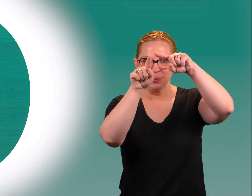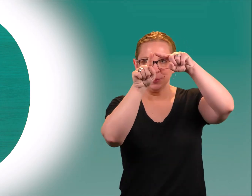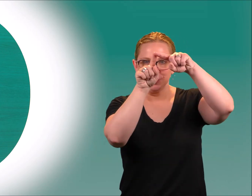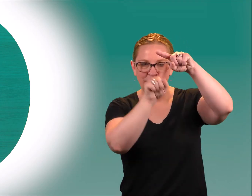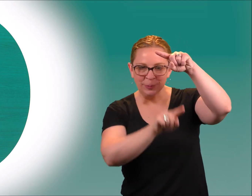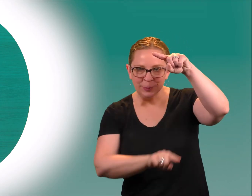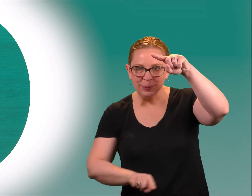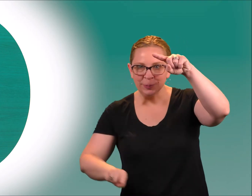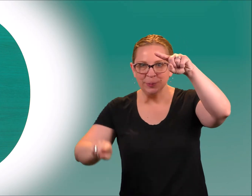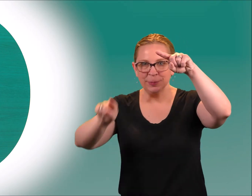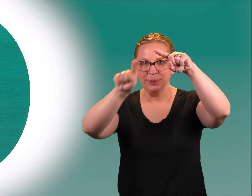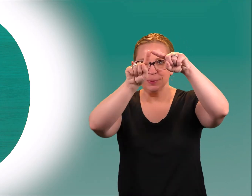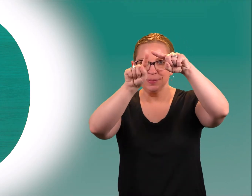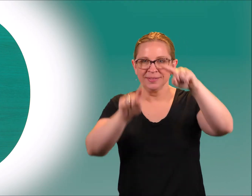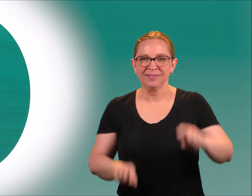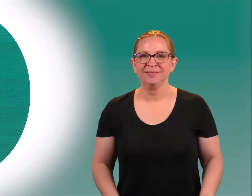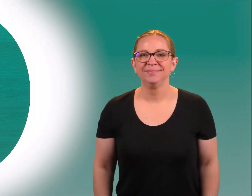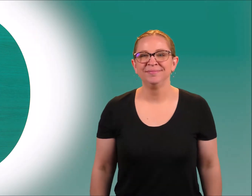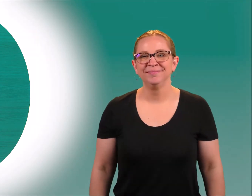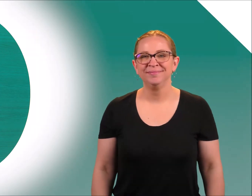This is an oval.